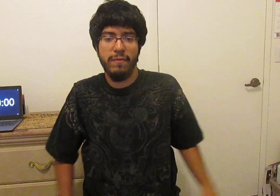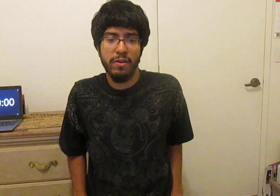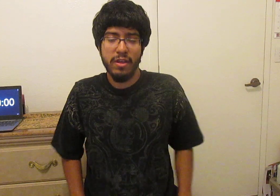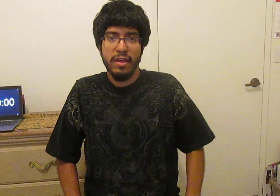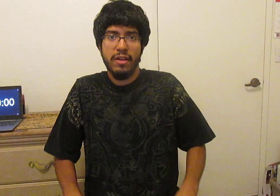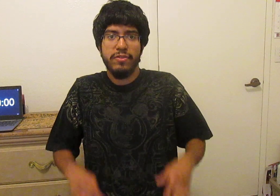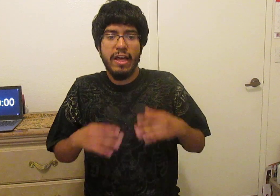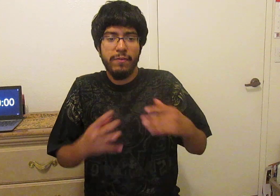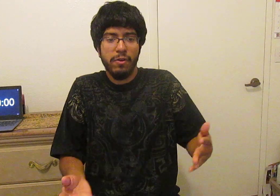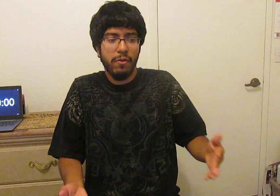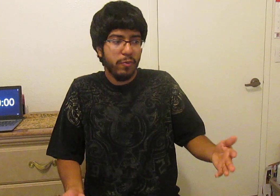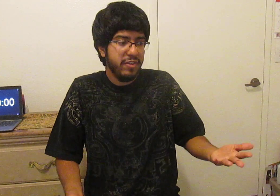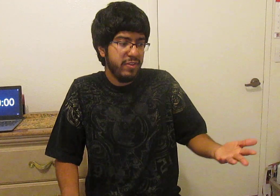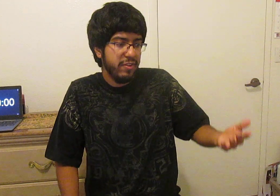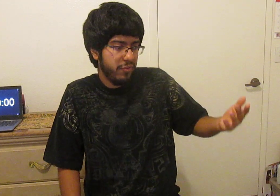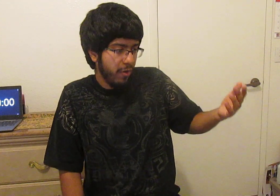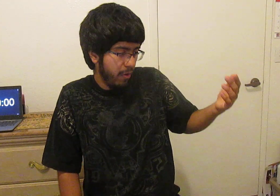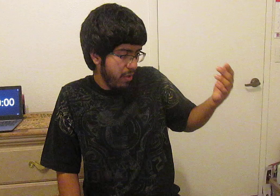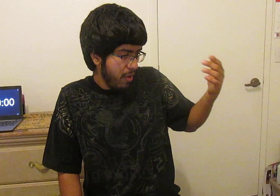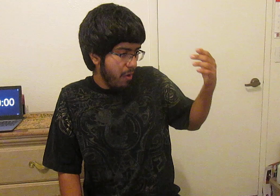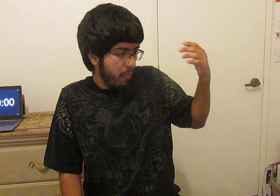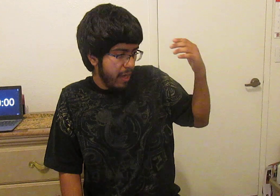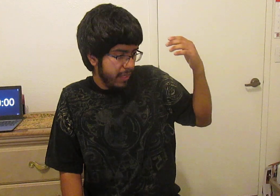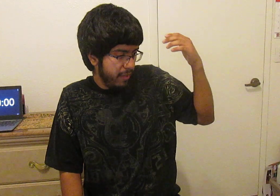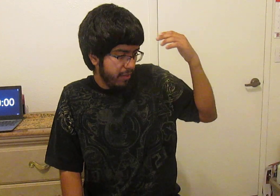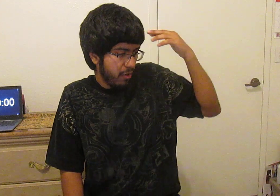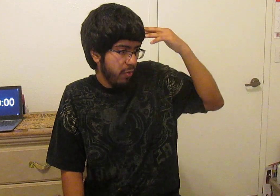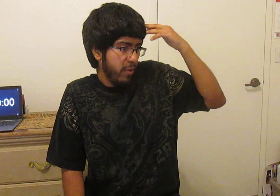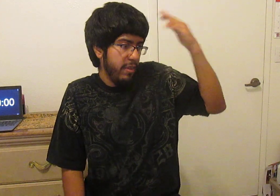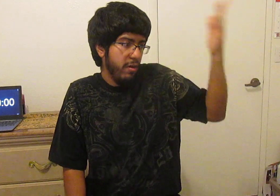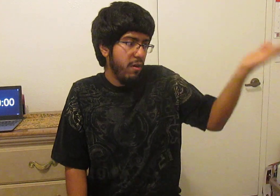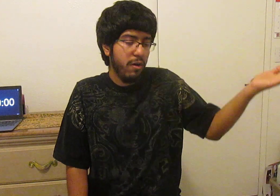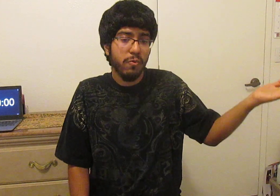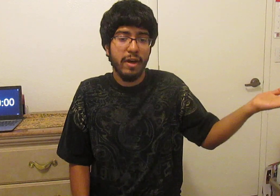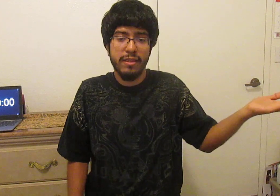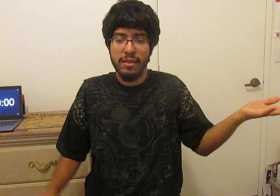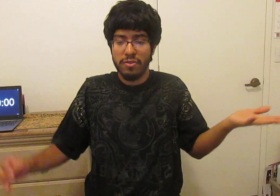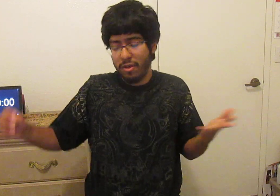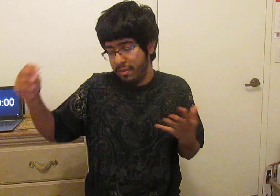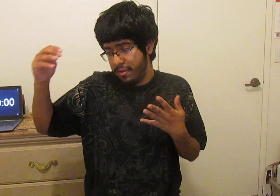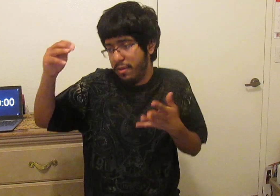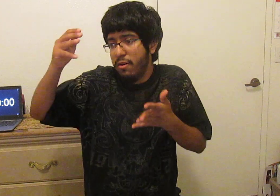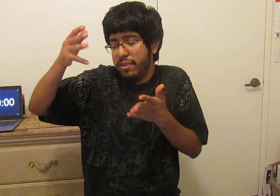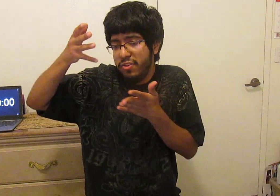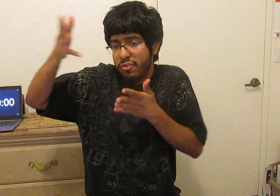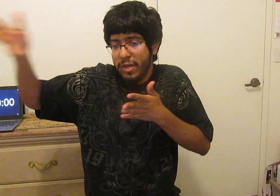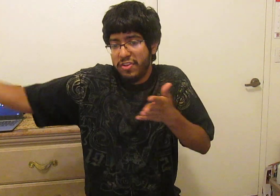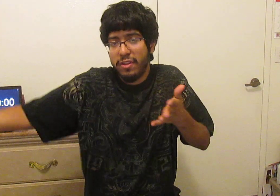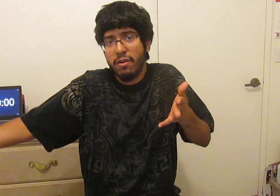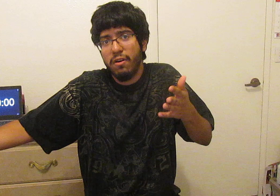video to have you know the reasons as to why things are the way they are why things are in the situation they are